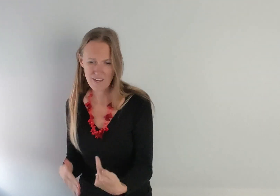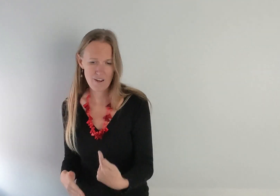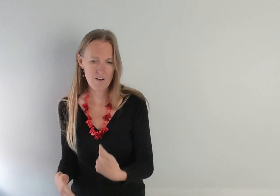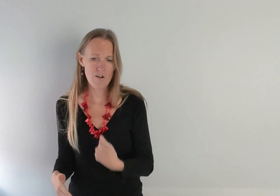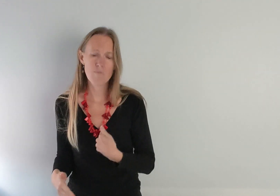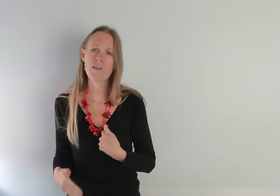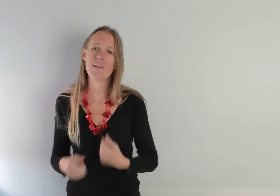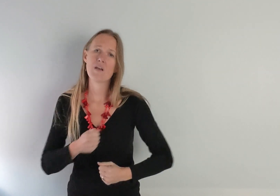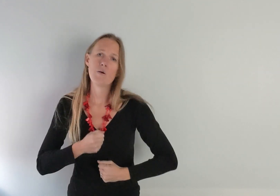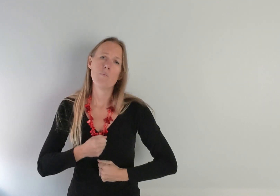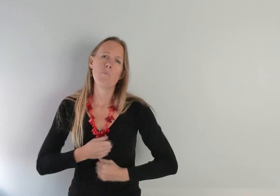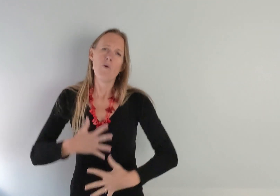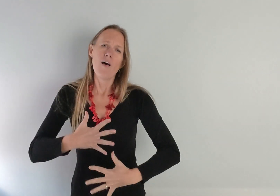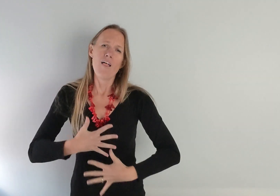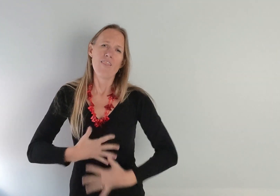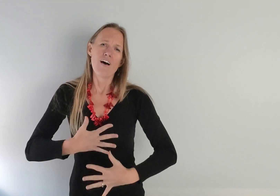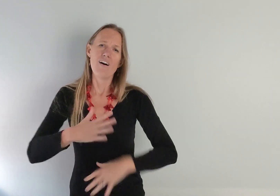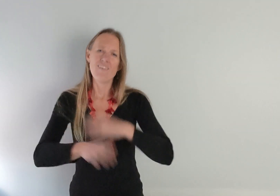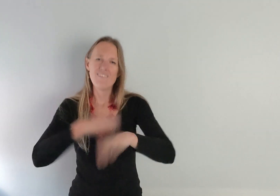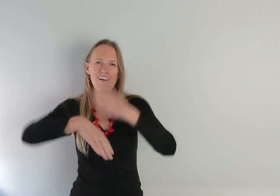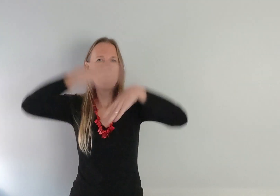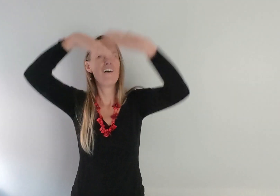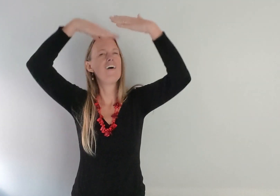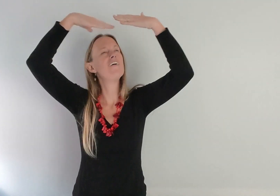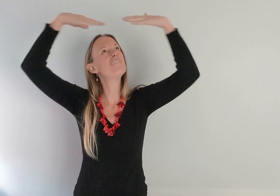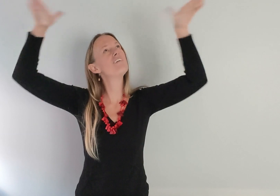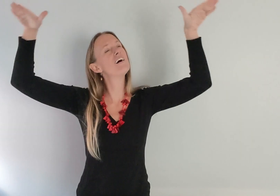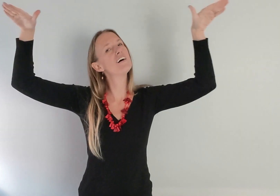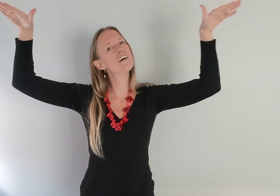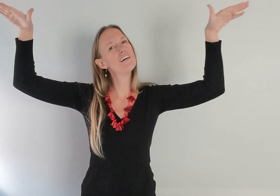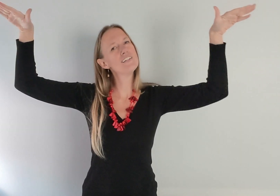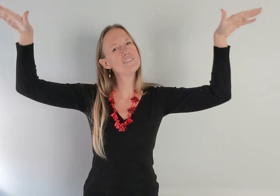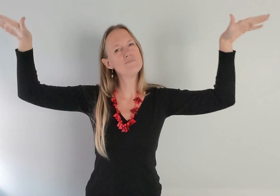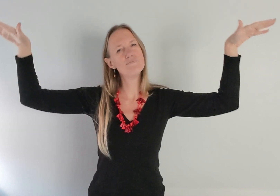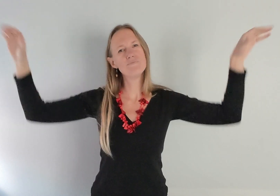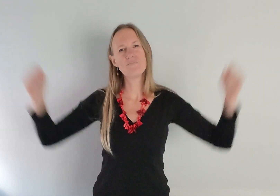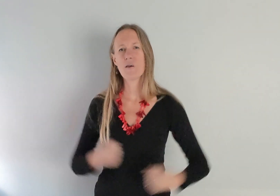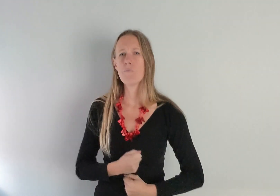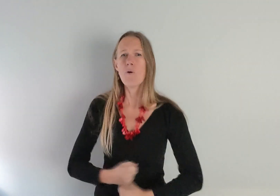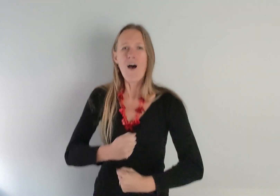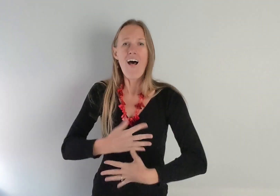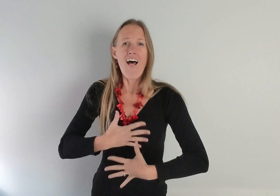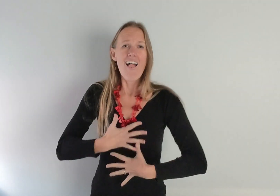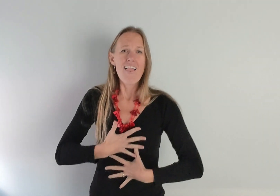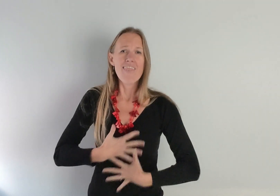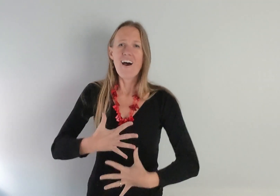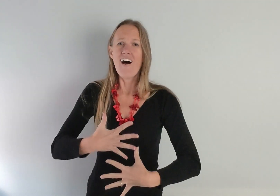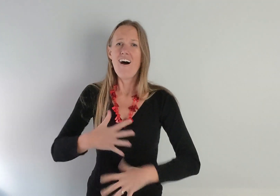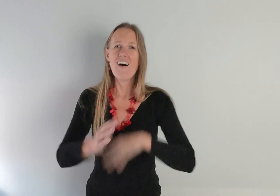me Breath of heaven Breath of